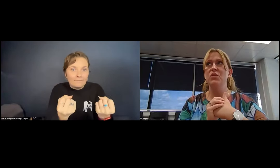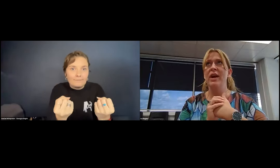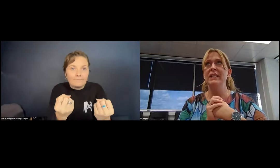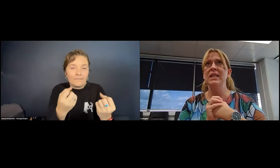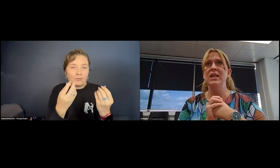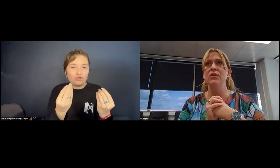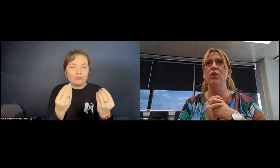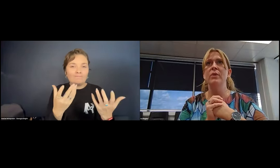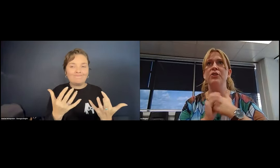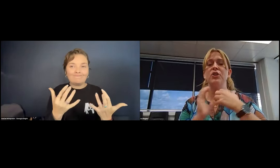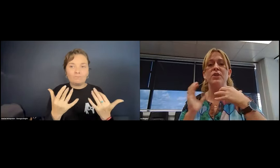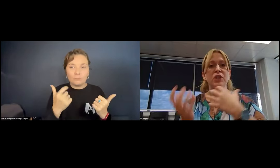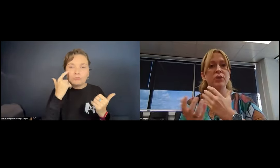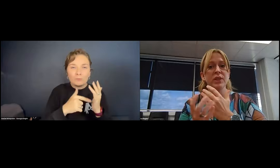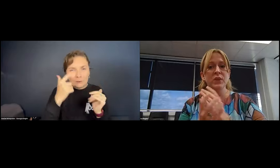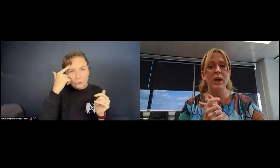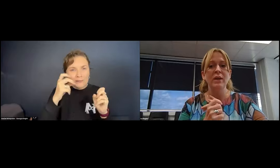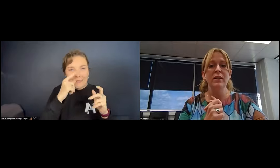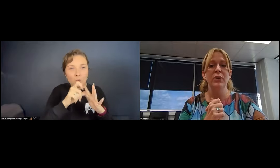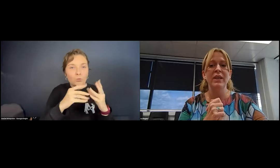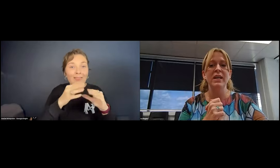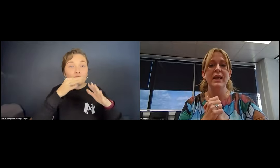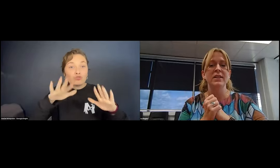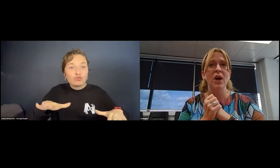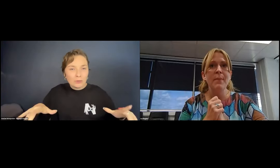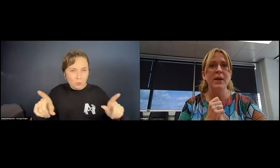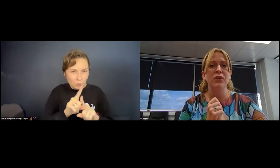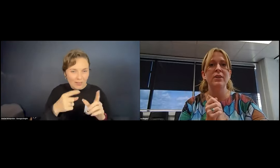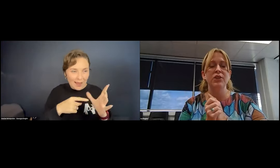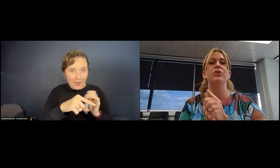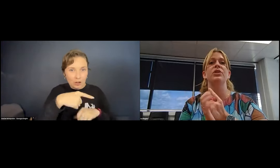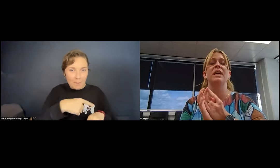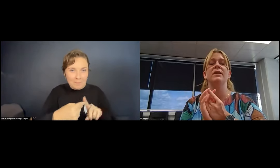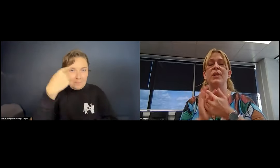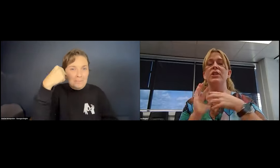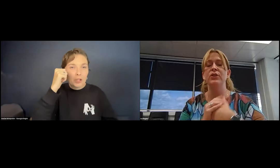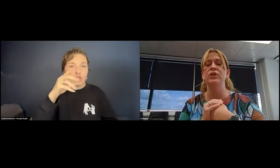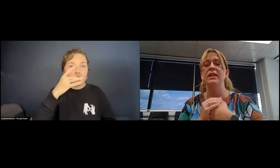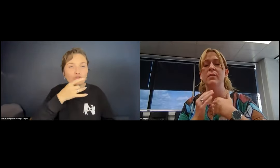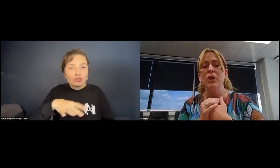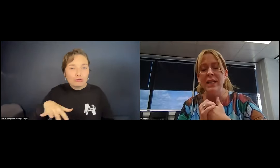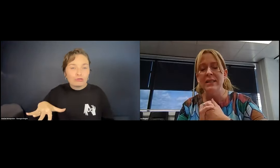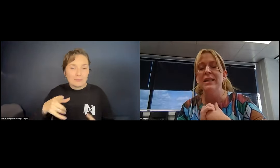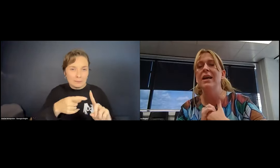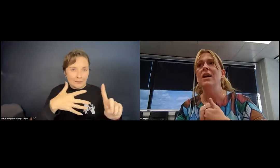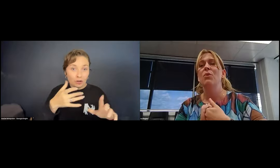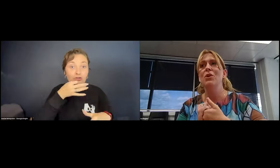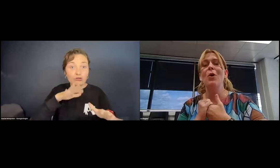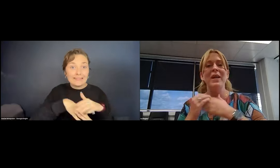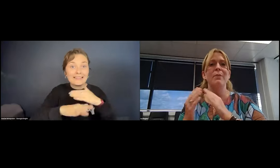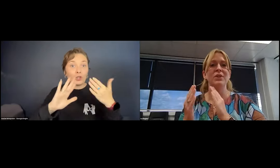I was trying to think of what can we do with children as well. You know, even at that time, I knew that children and especially children in the communities